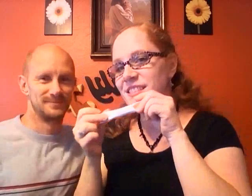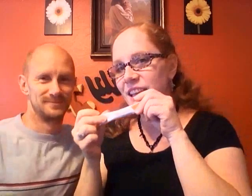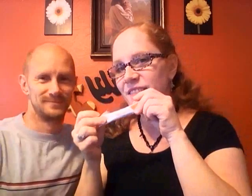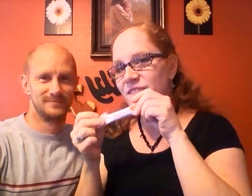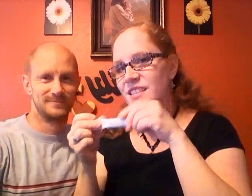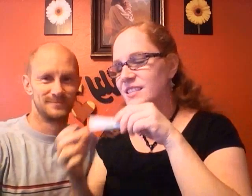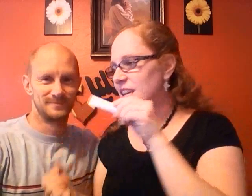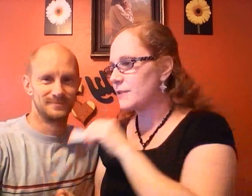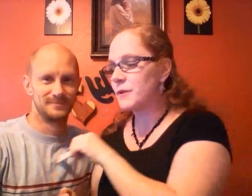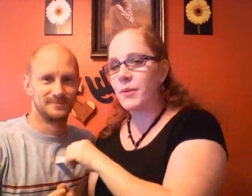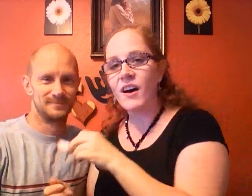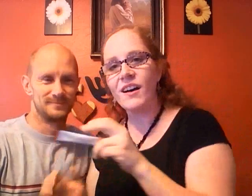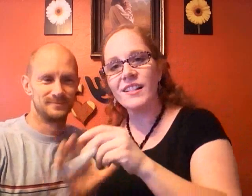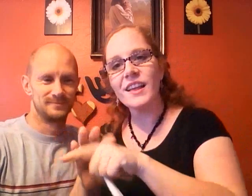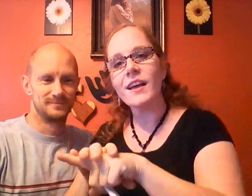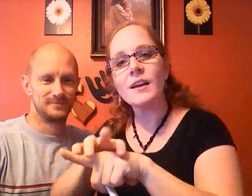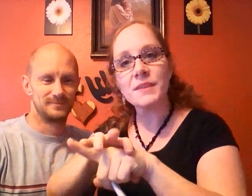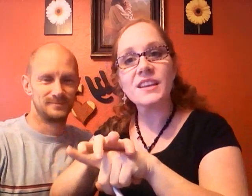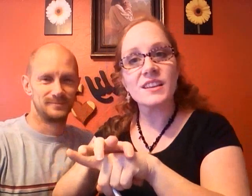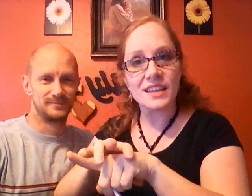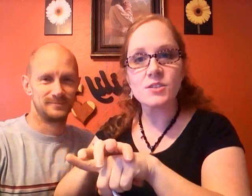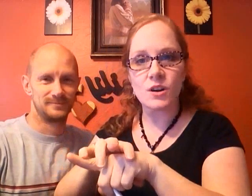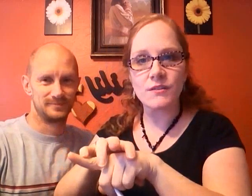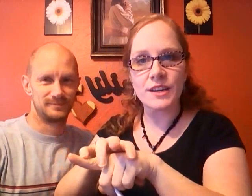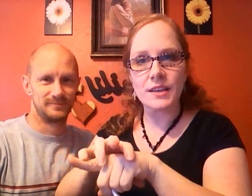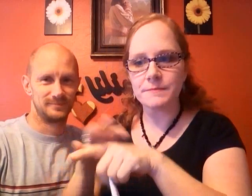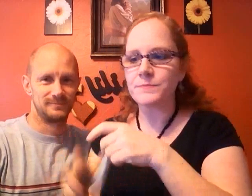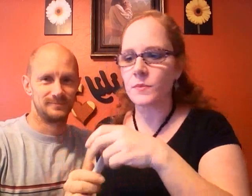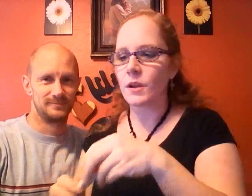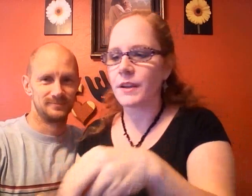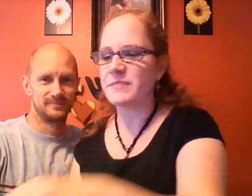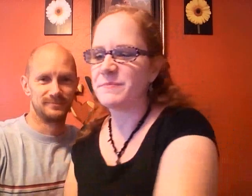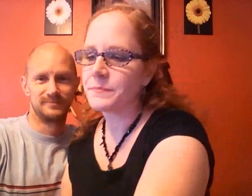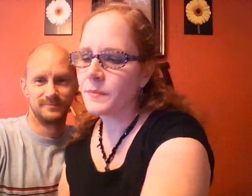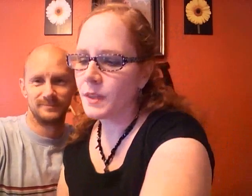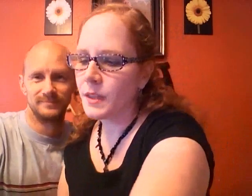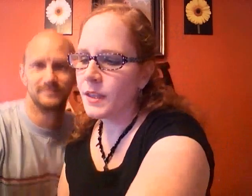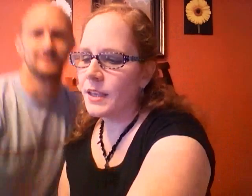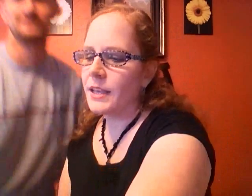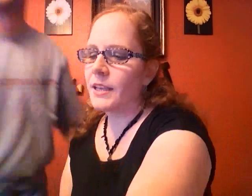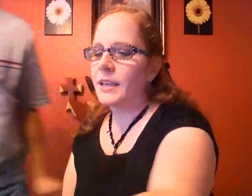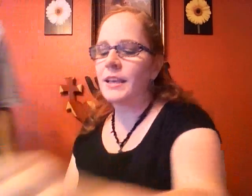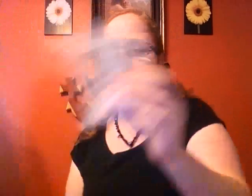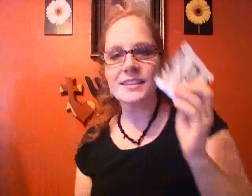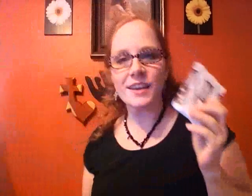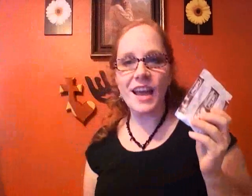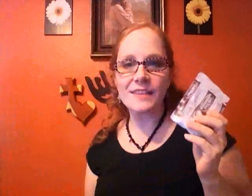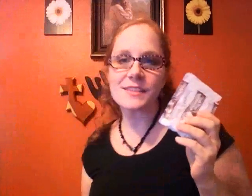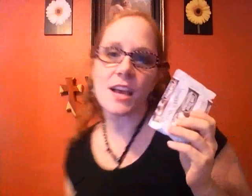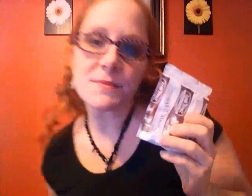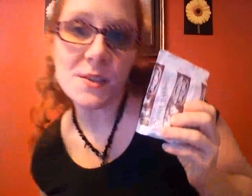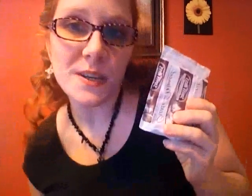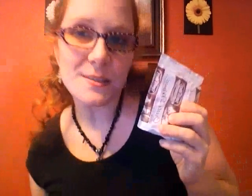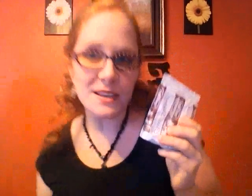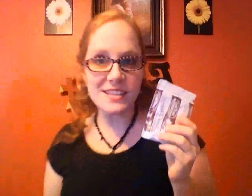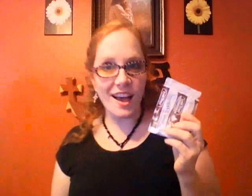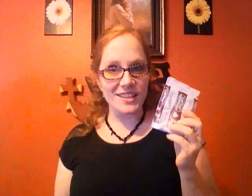same fizz stick for Paul I'm getting a nice strong reading all right so I have some Swiss Miss hot